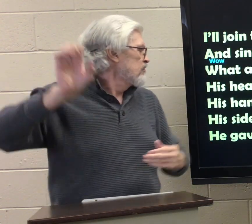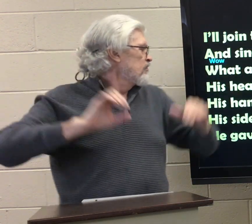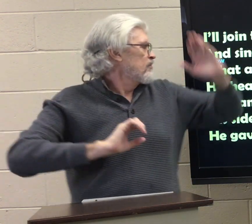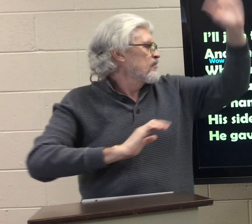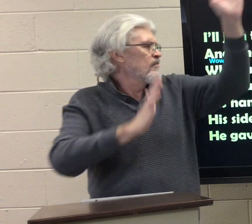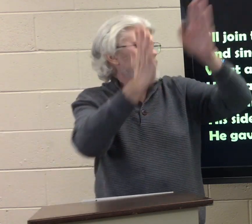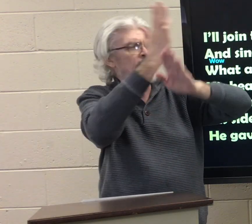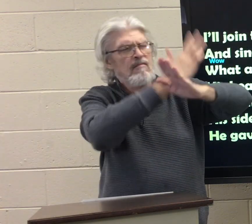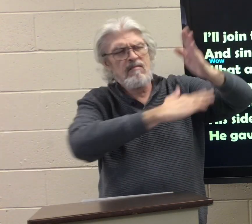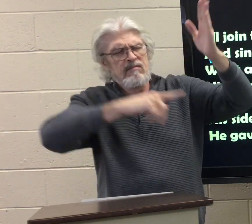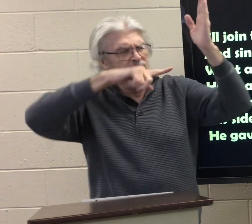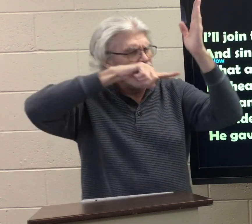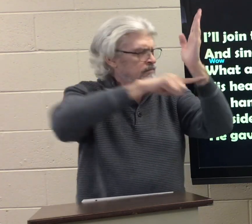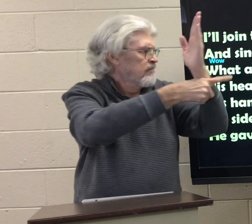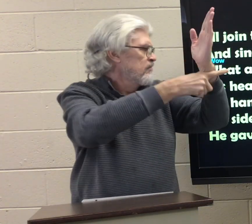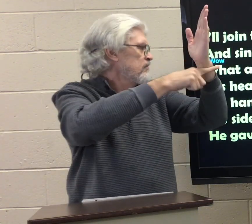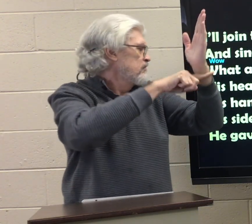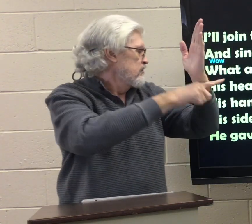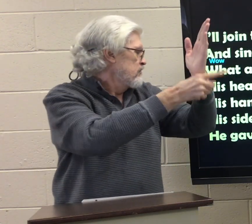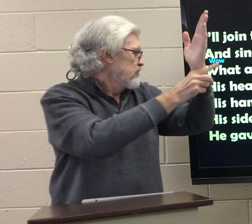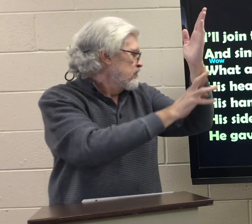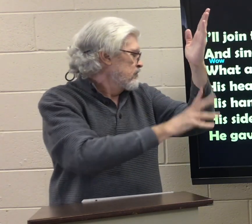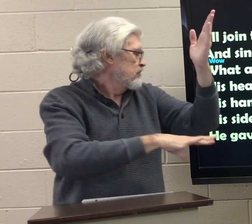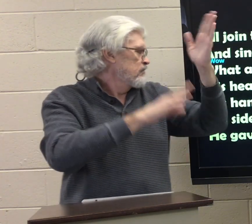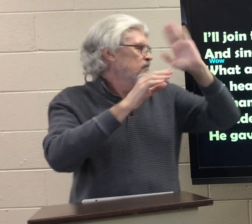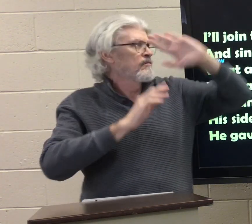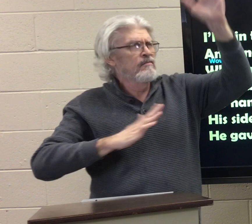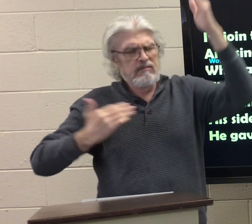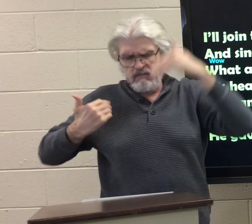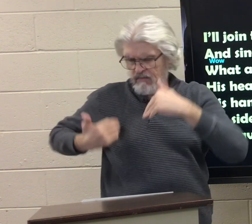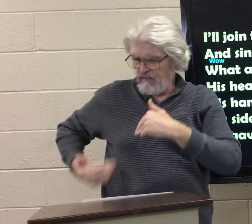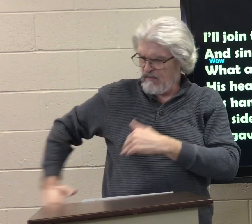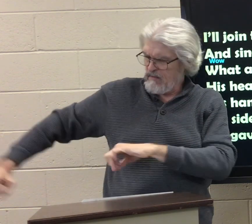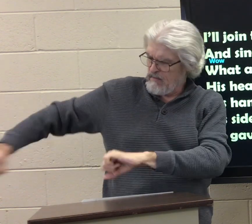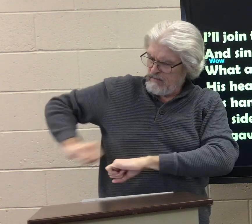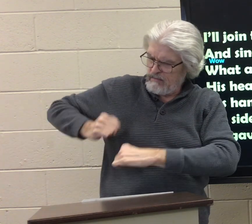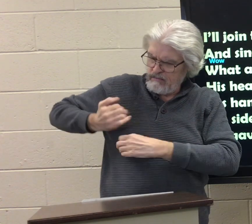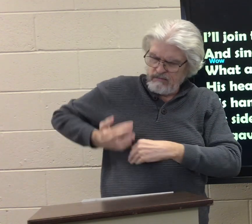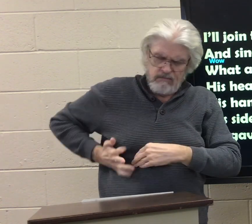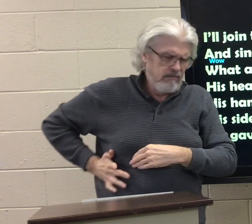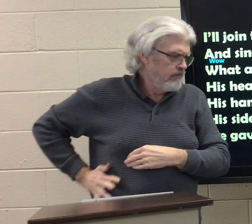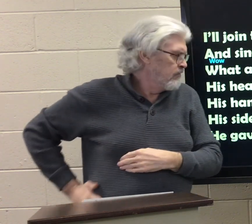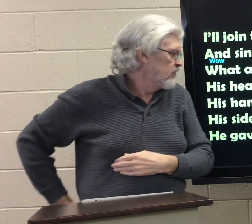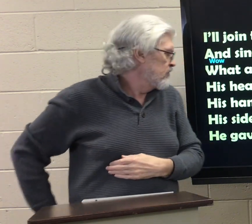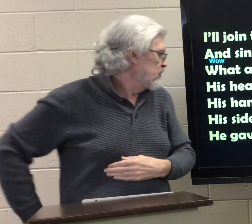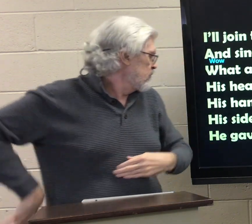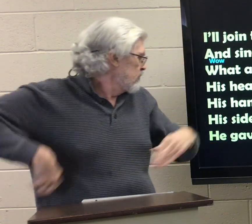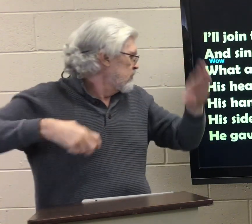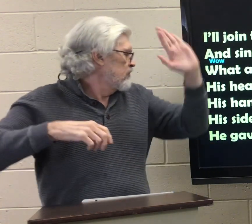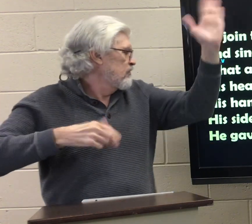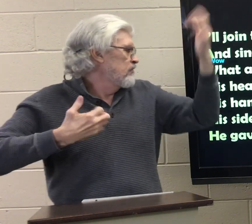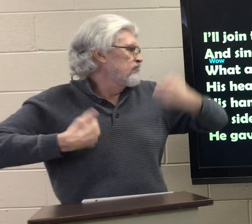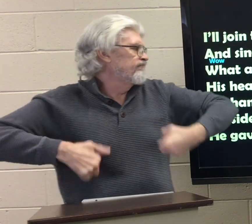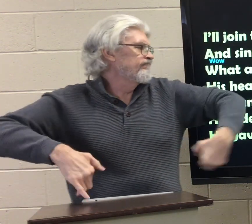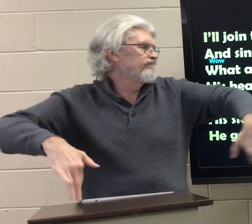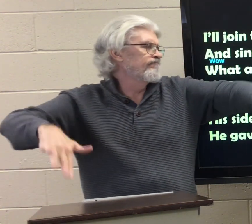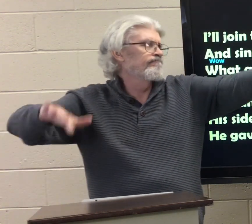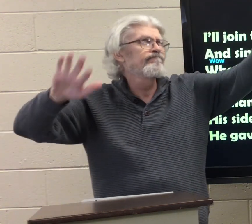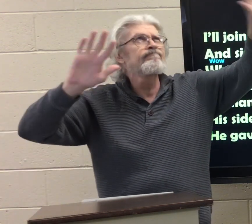His hands were nail scarred. His side was riven. He gave his life